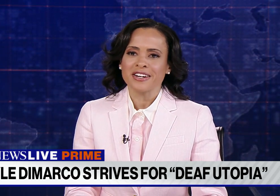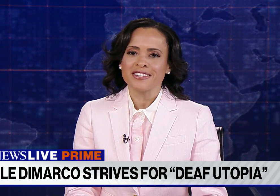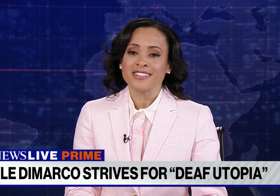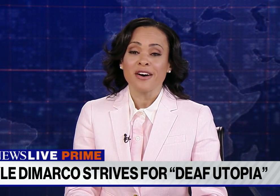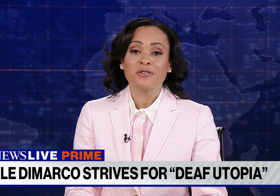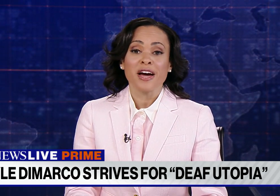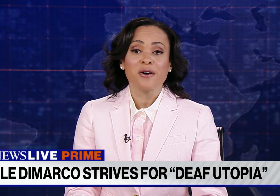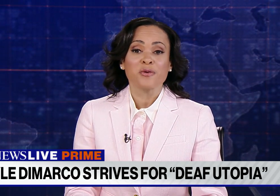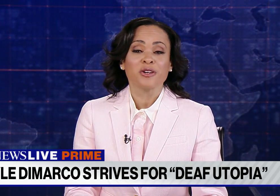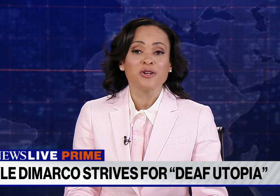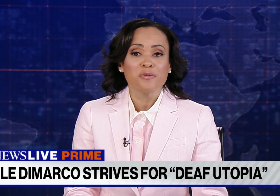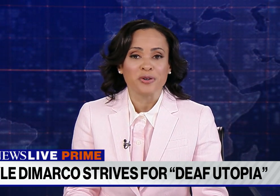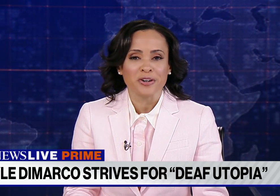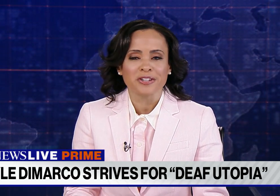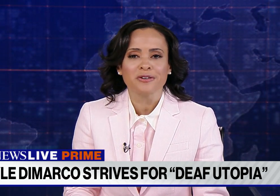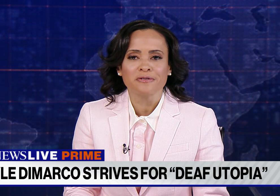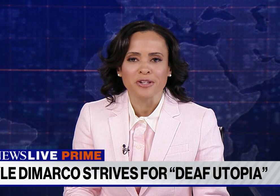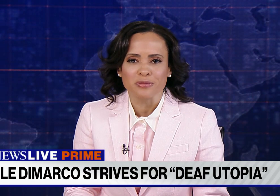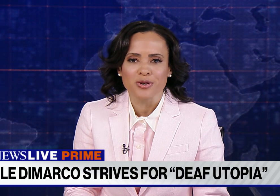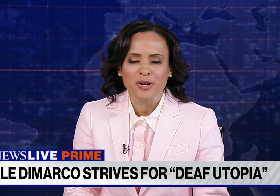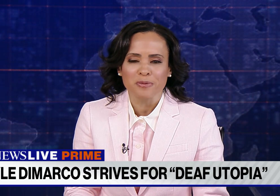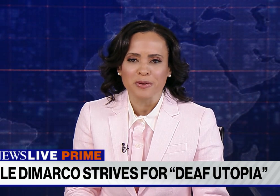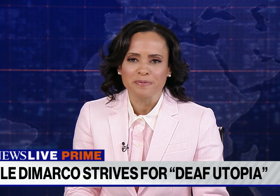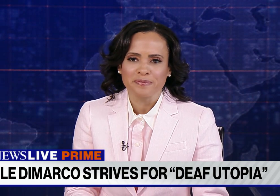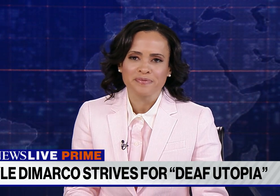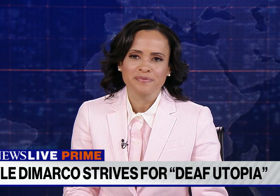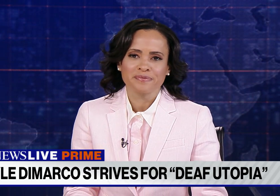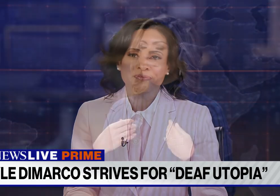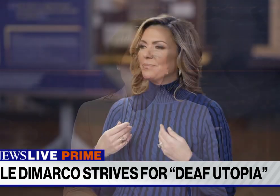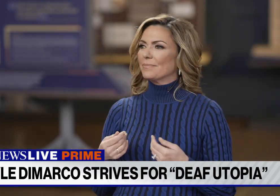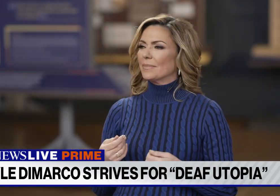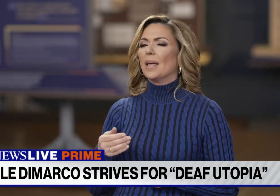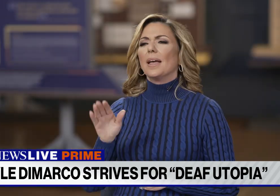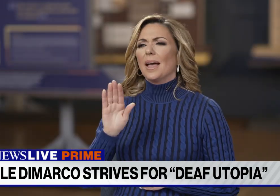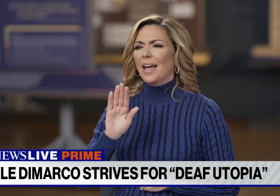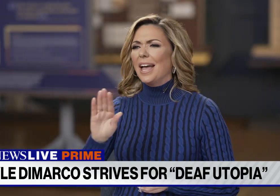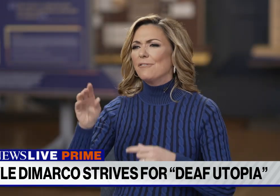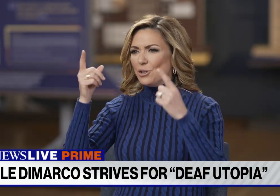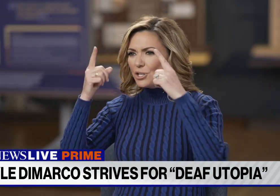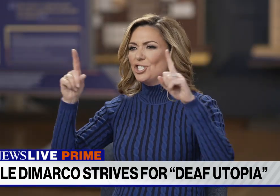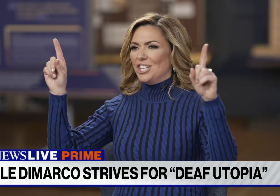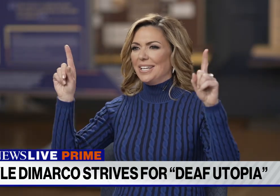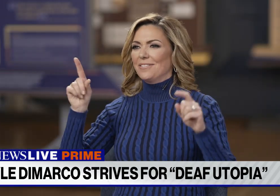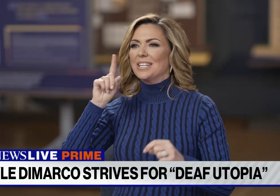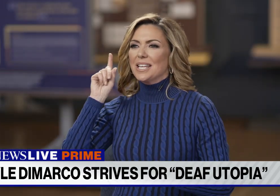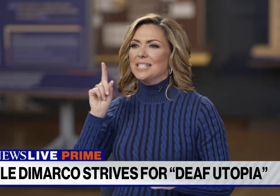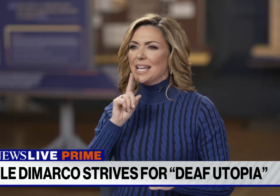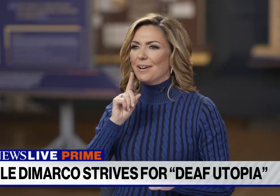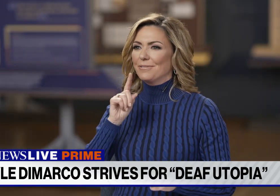and he's out now with a new book. Our Kira Phillips caught up with him. Have you achieved deaf